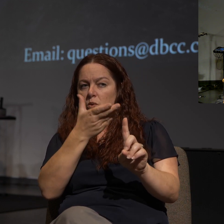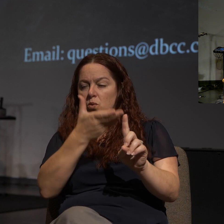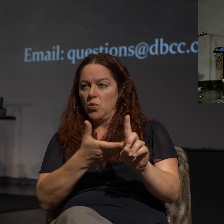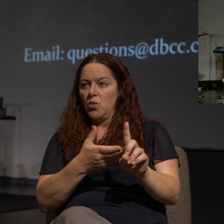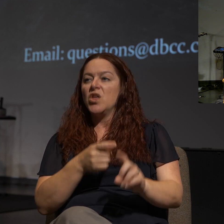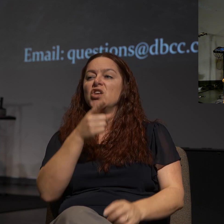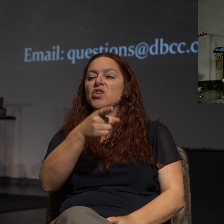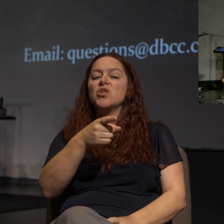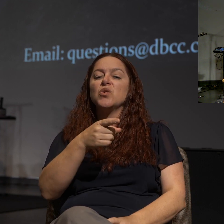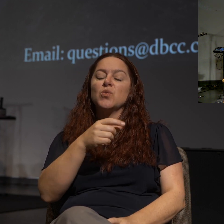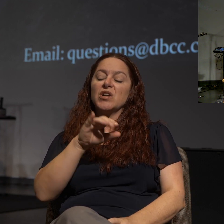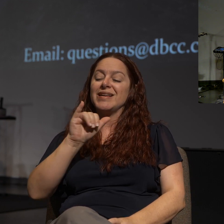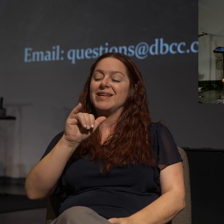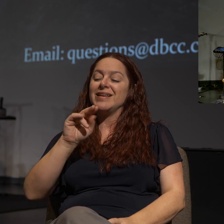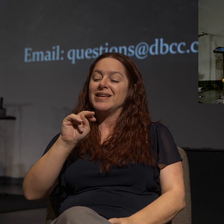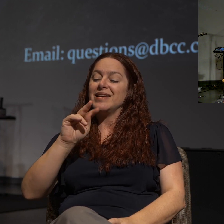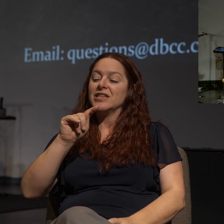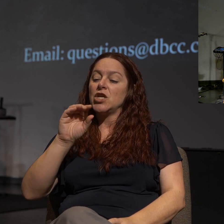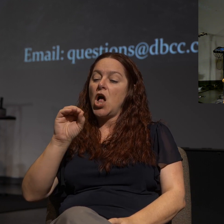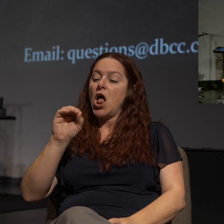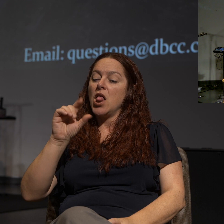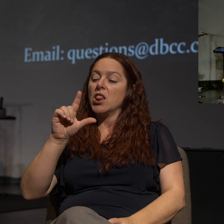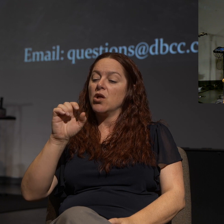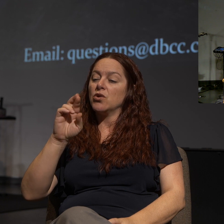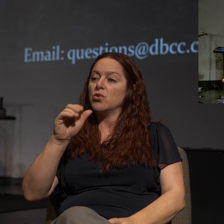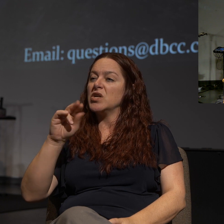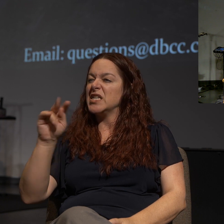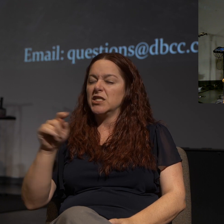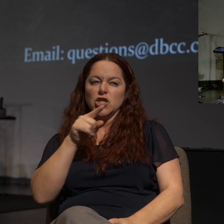You're intolerant. You're ignorant. You're dangerous.